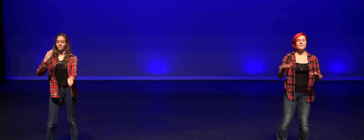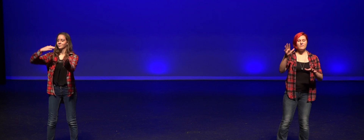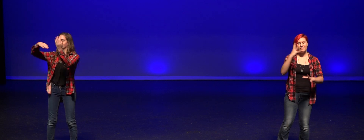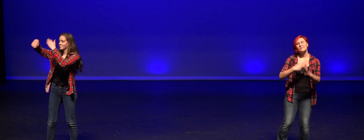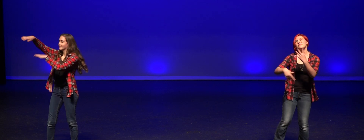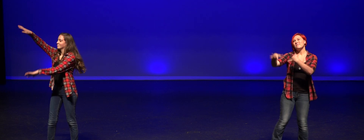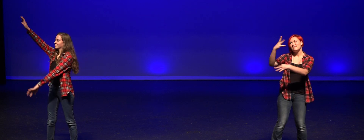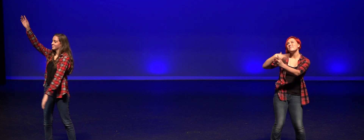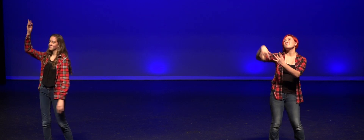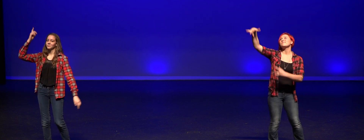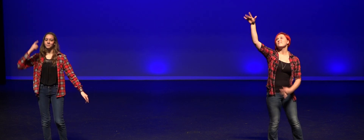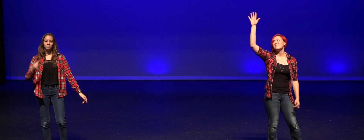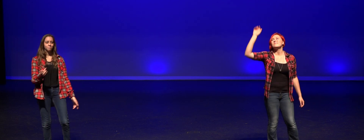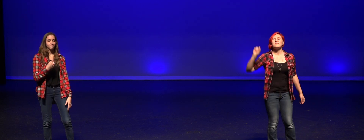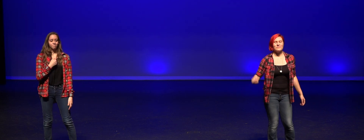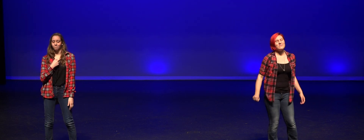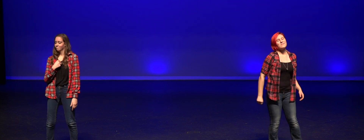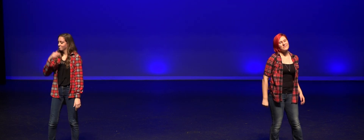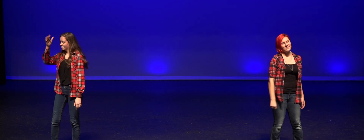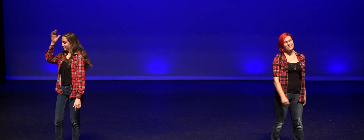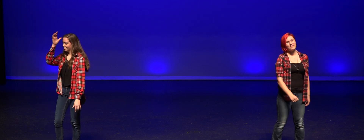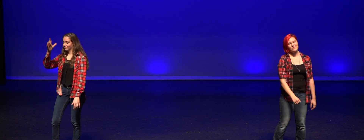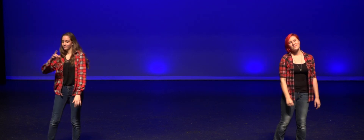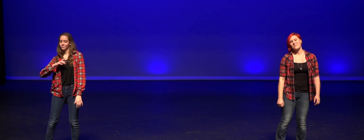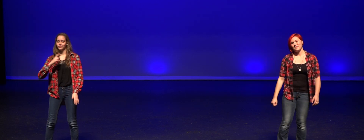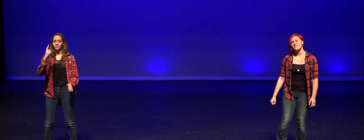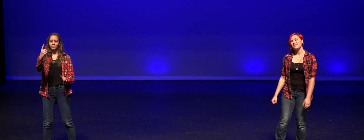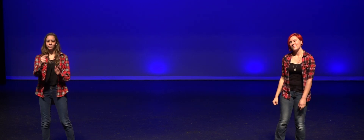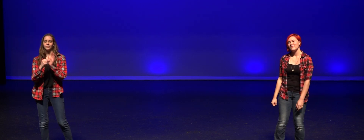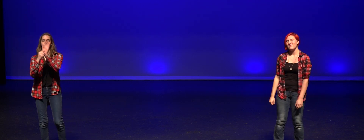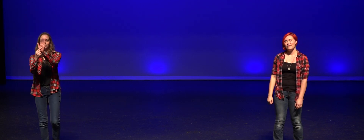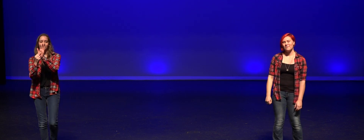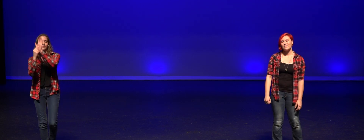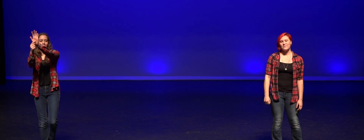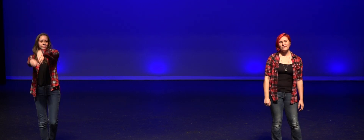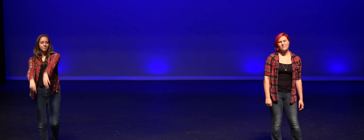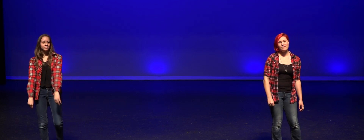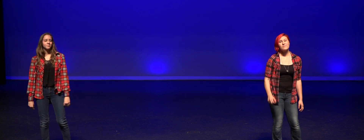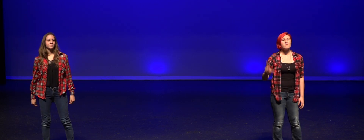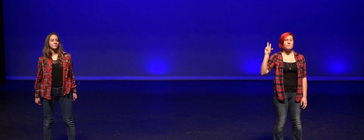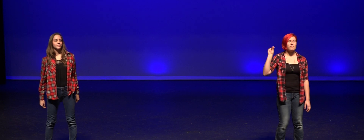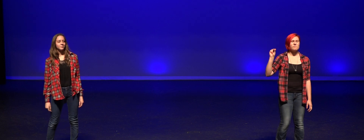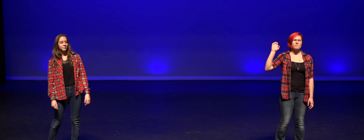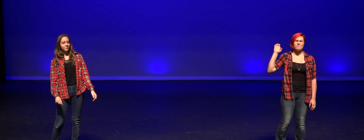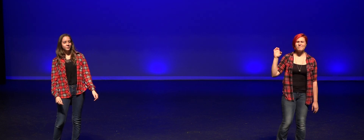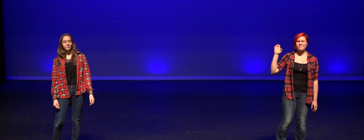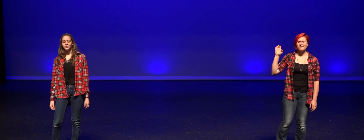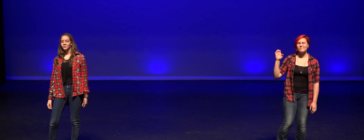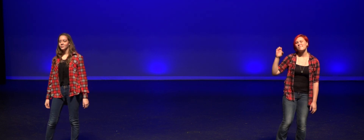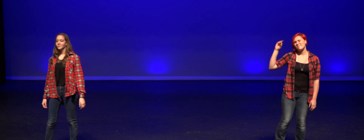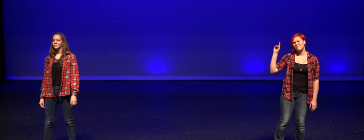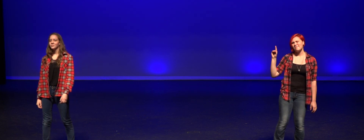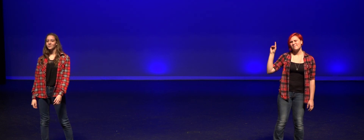beat And the way we go I'm just a boy with a one-man show No university,